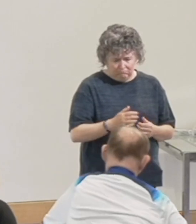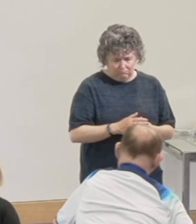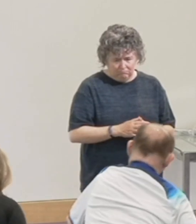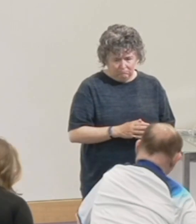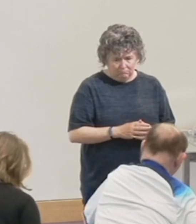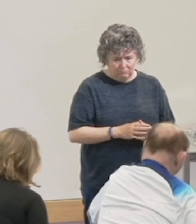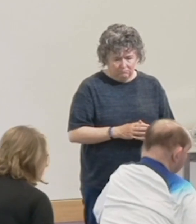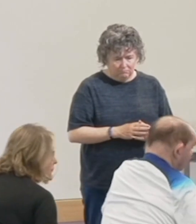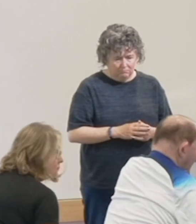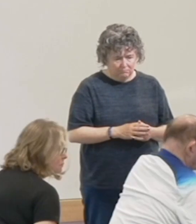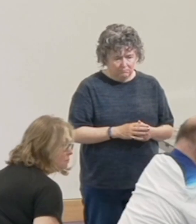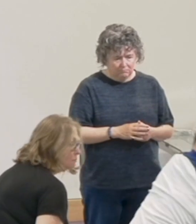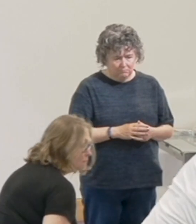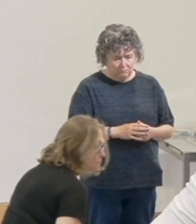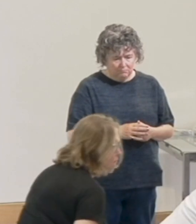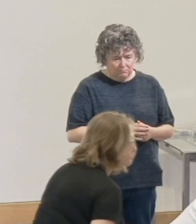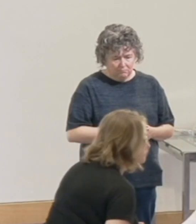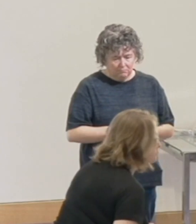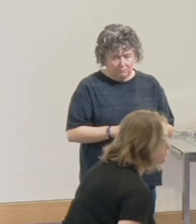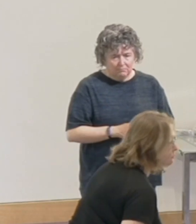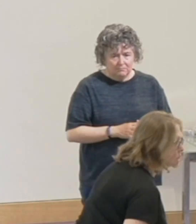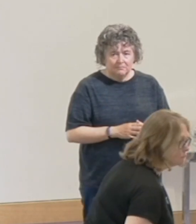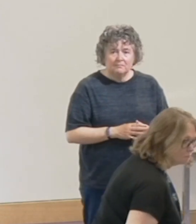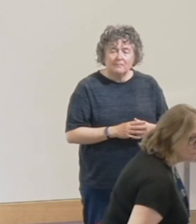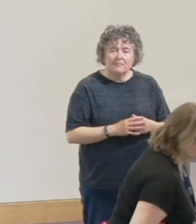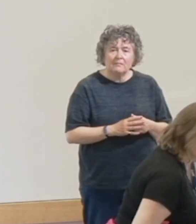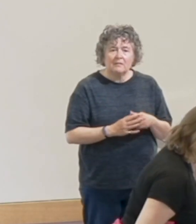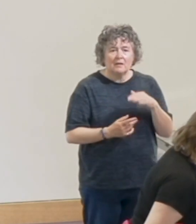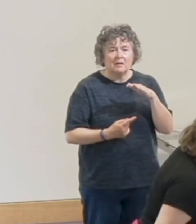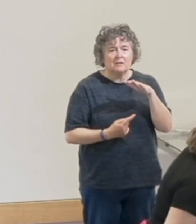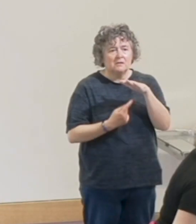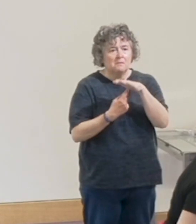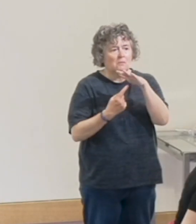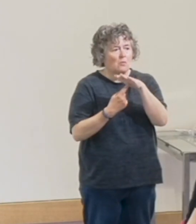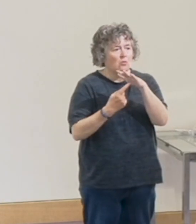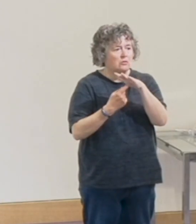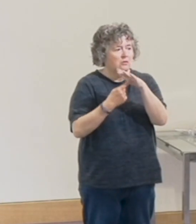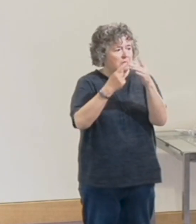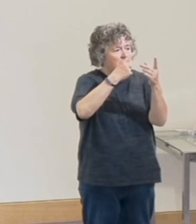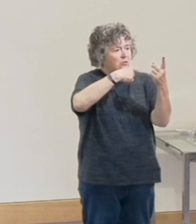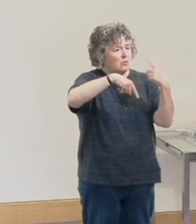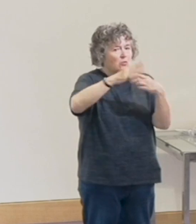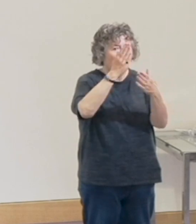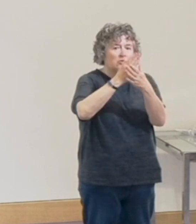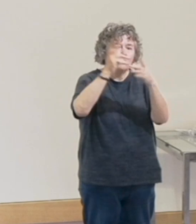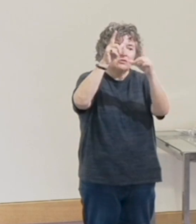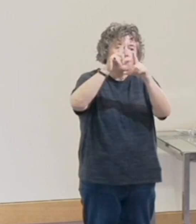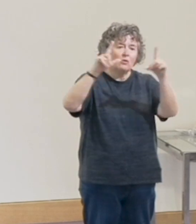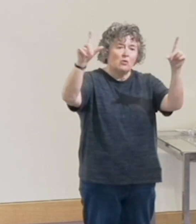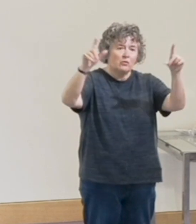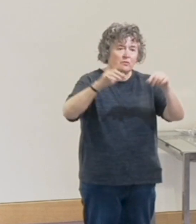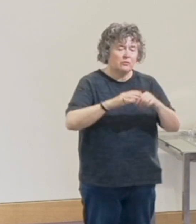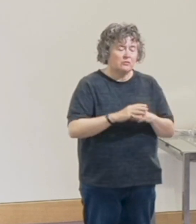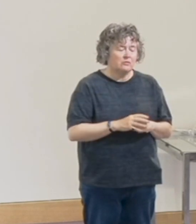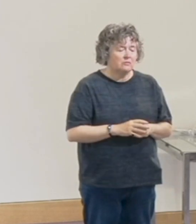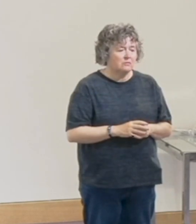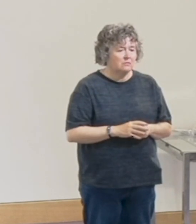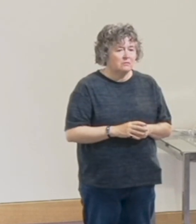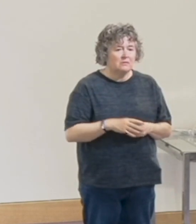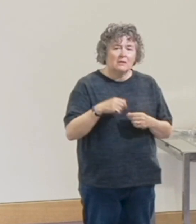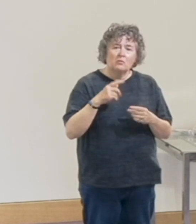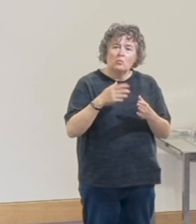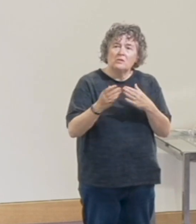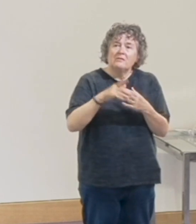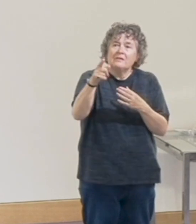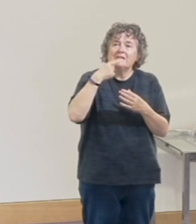But it is about trusting the Lord and just hearing what he